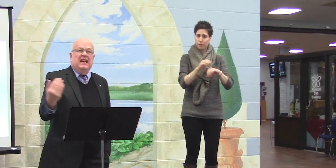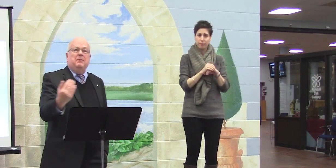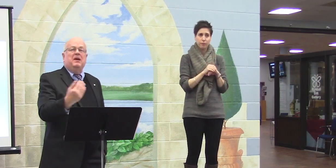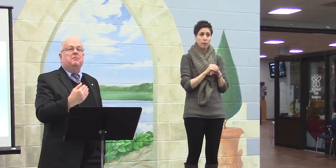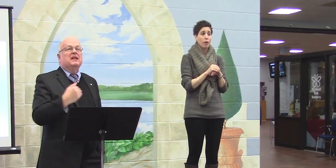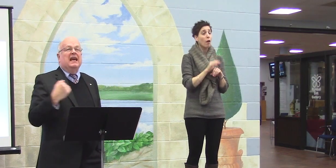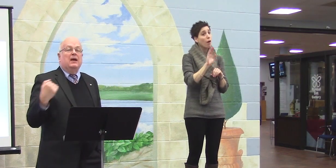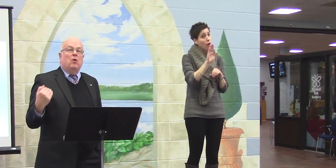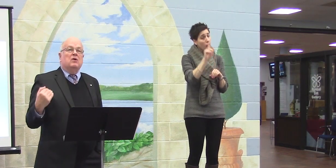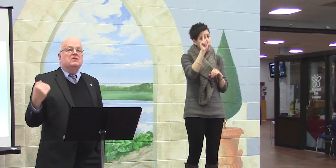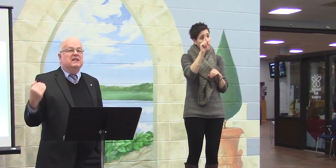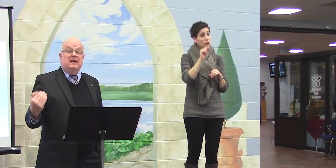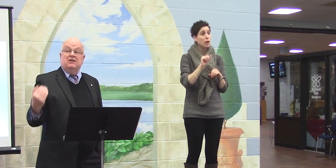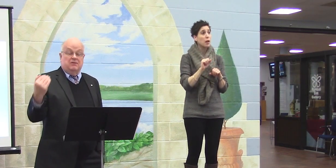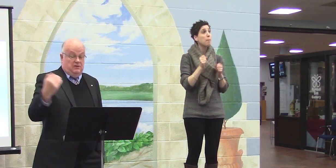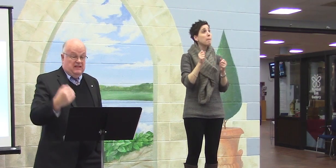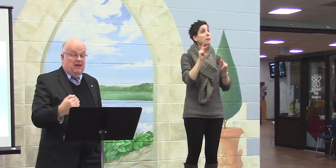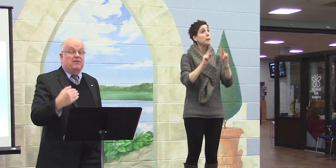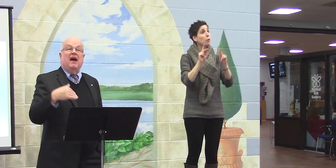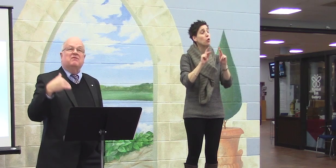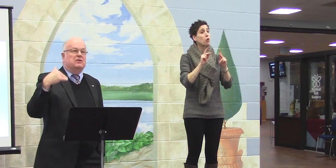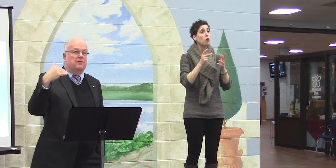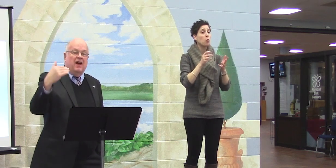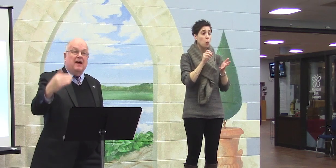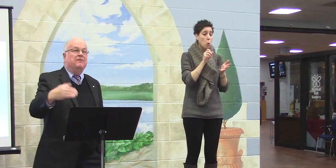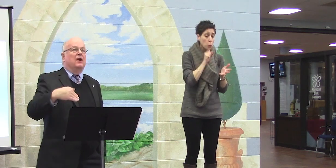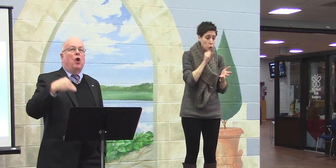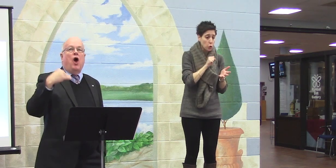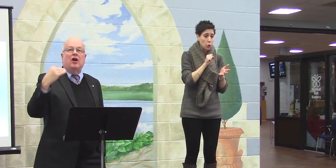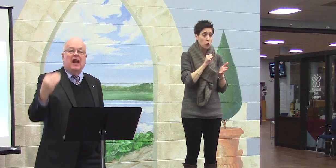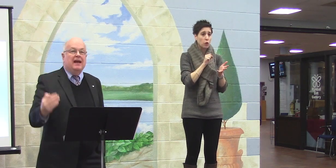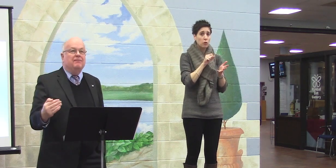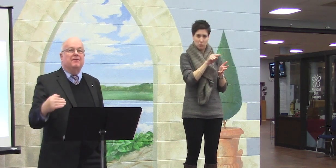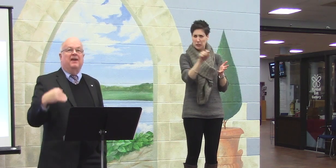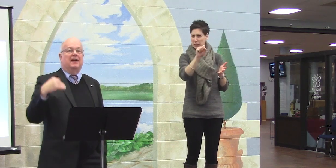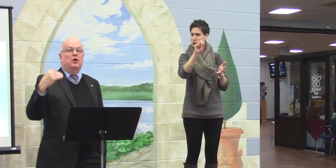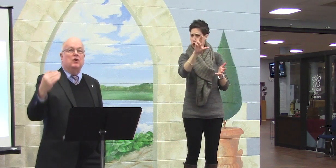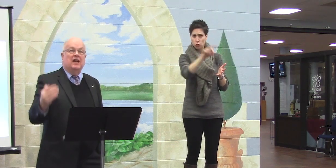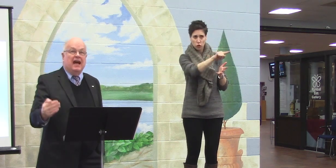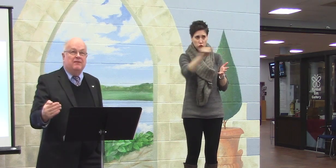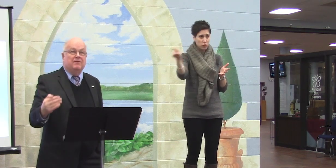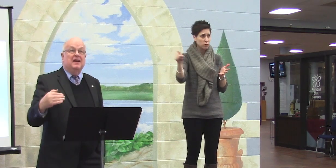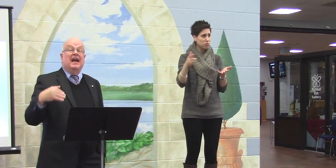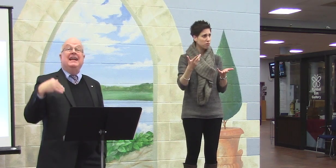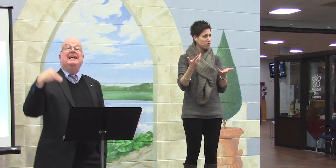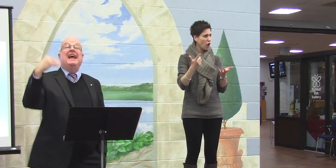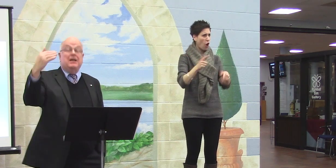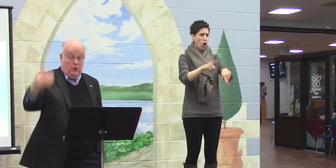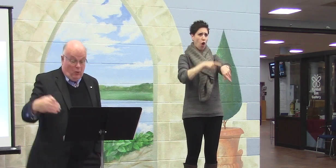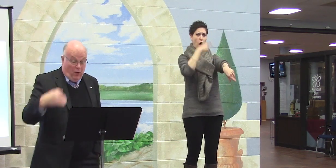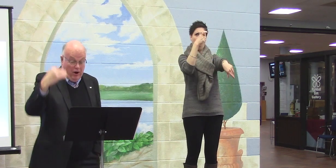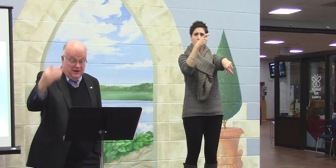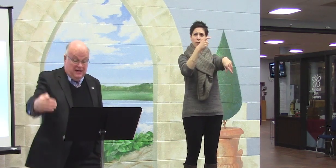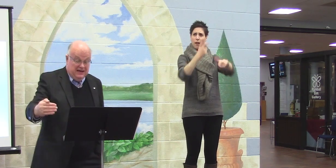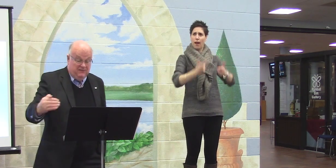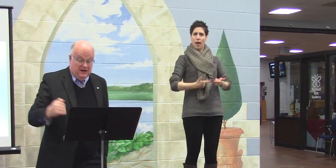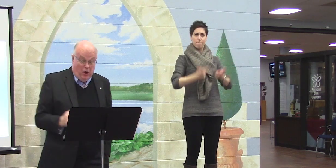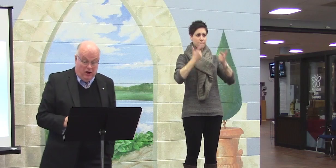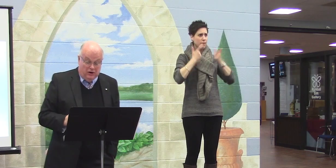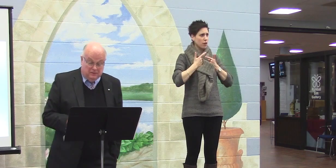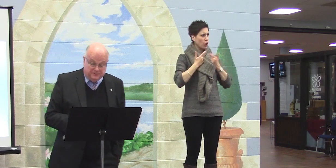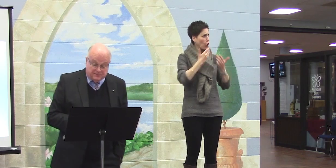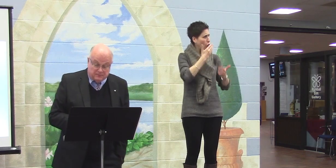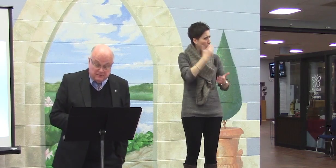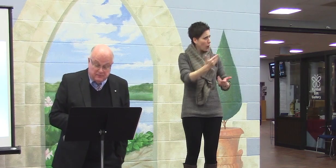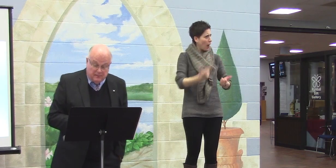Many people that get older seniors yourself have survived a long life, have had a good life, and intend to go on even